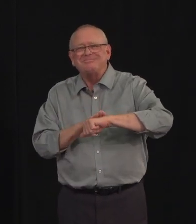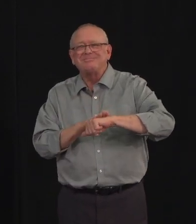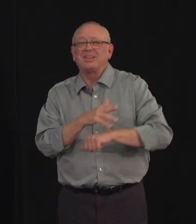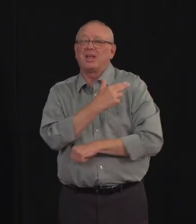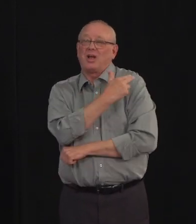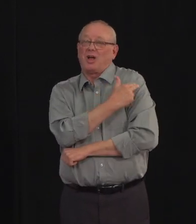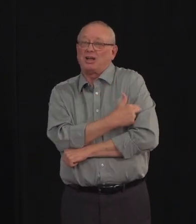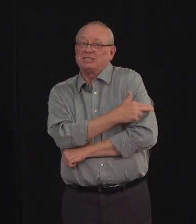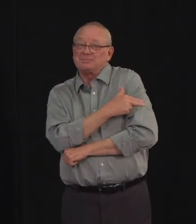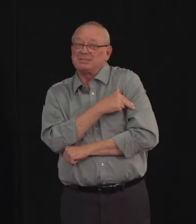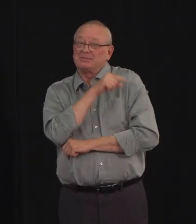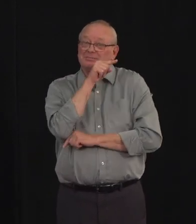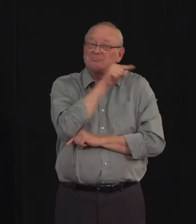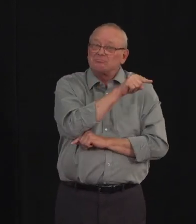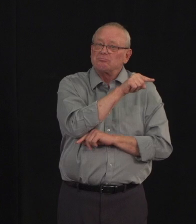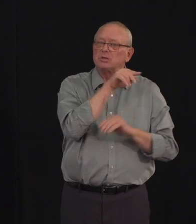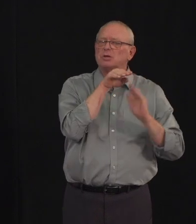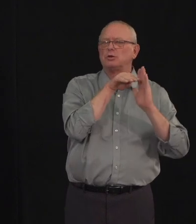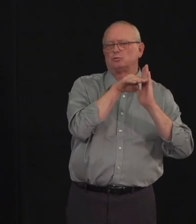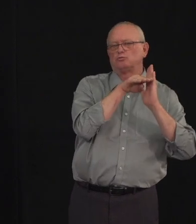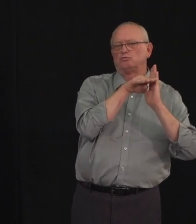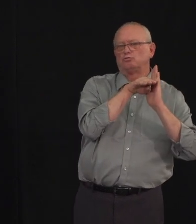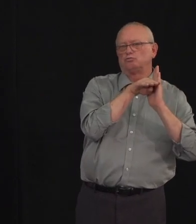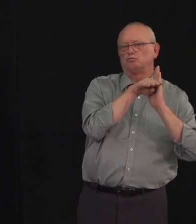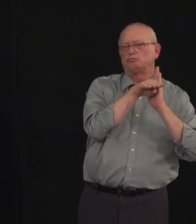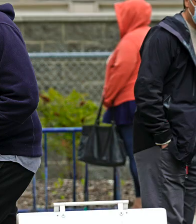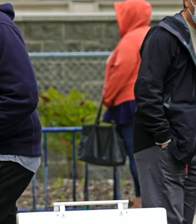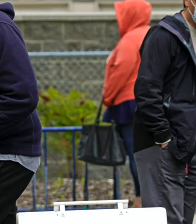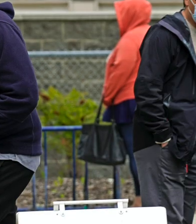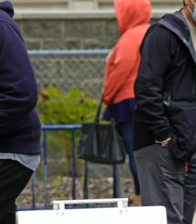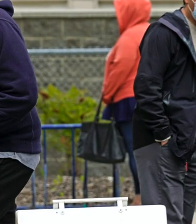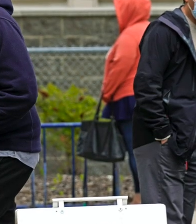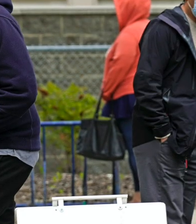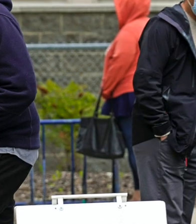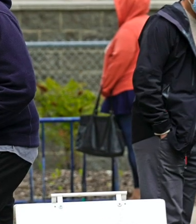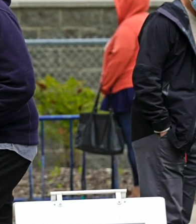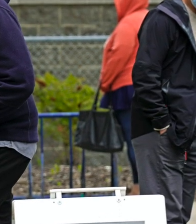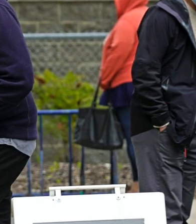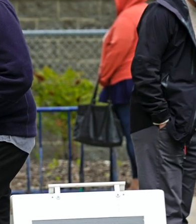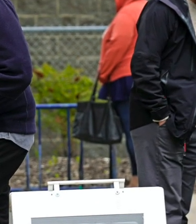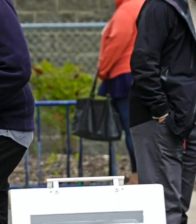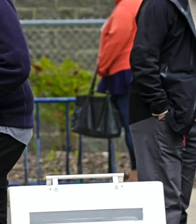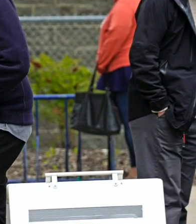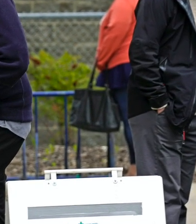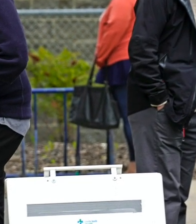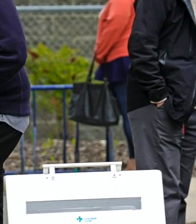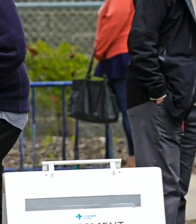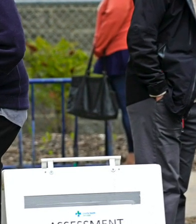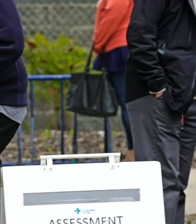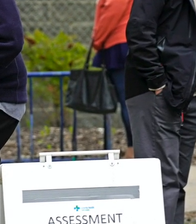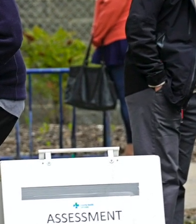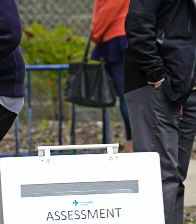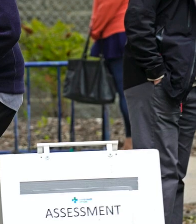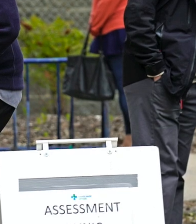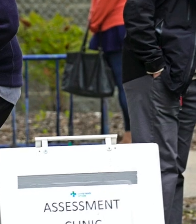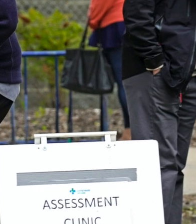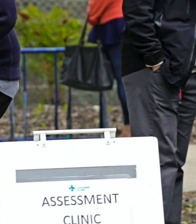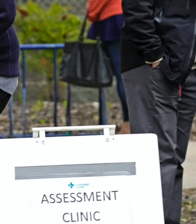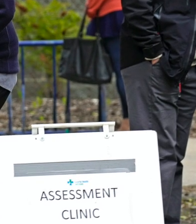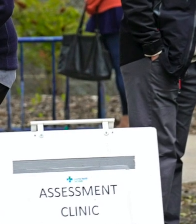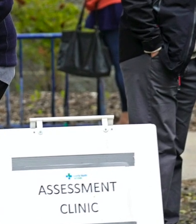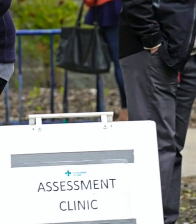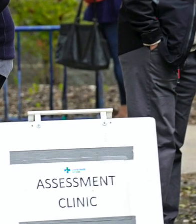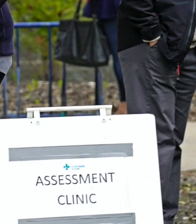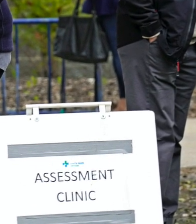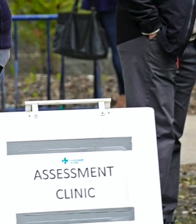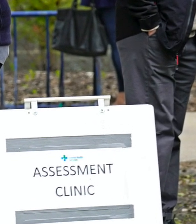rates have remained steady and actually have gone down slightly over the past two weeks. As I have mentioned before,